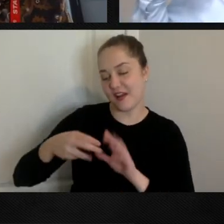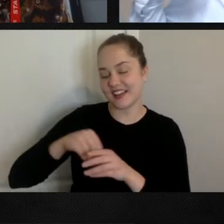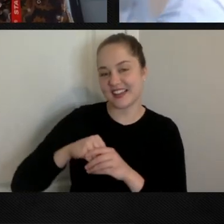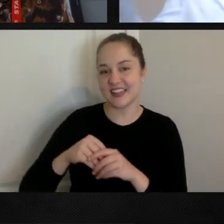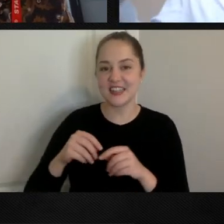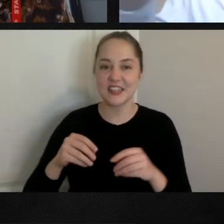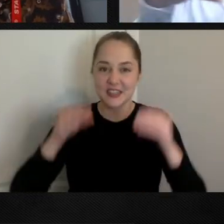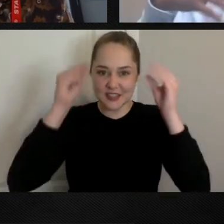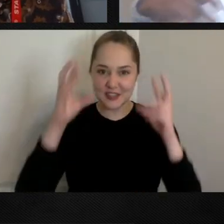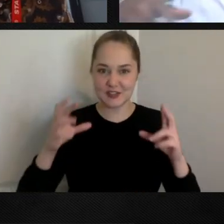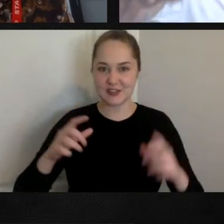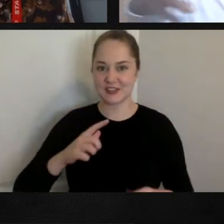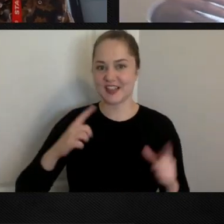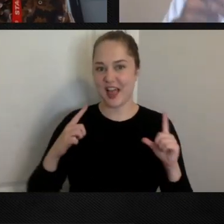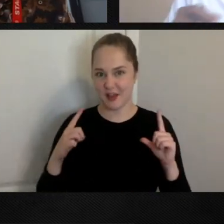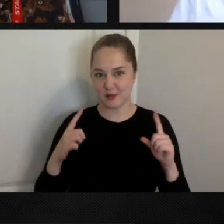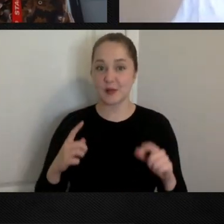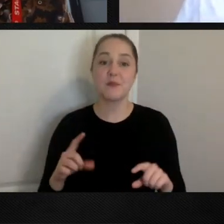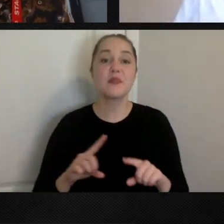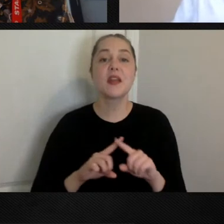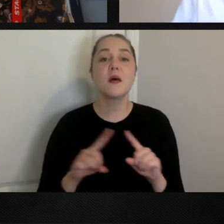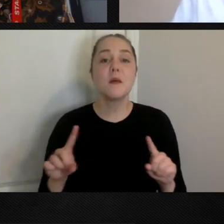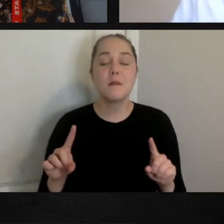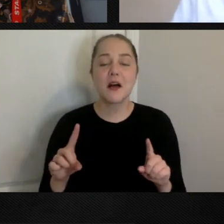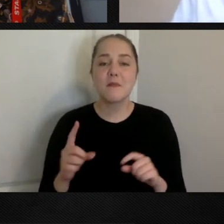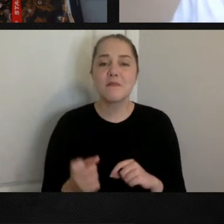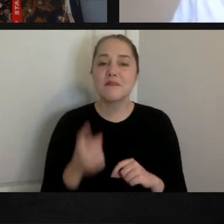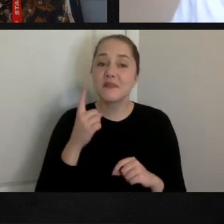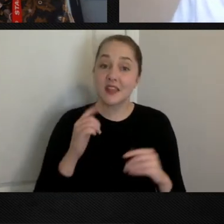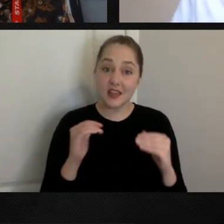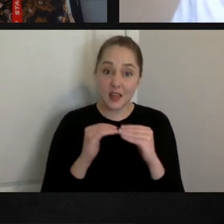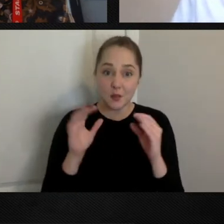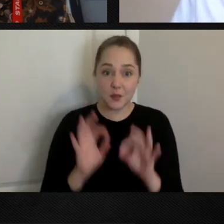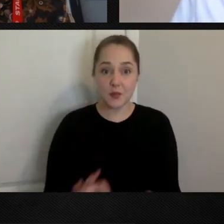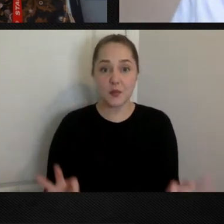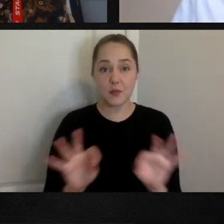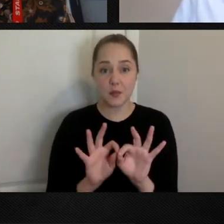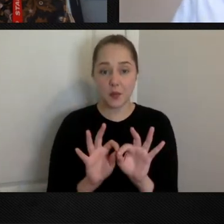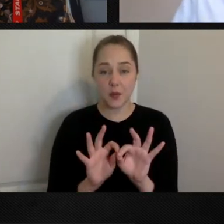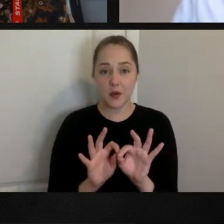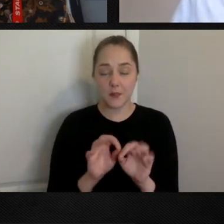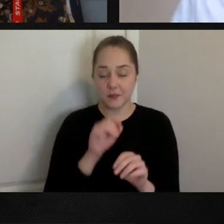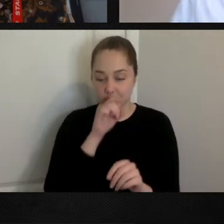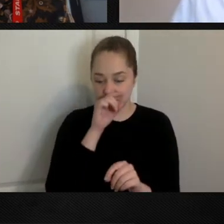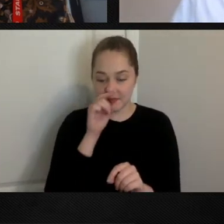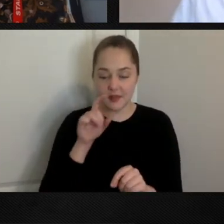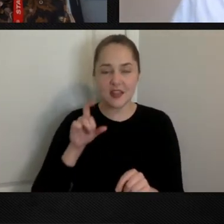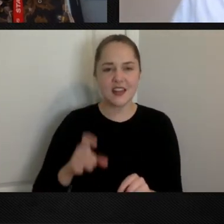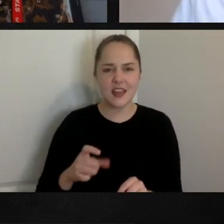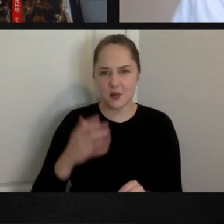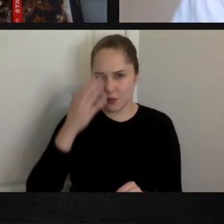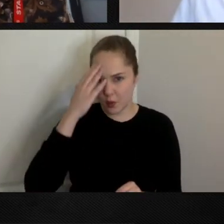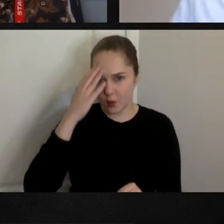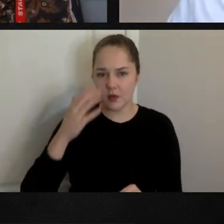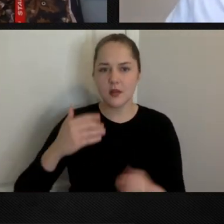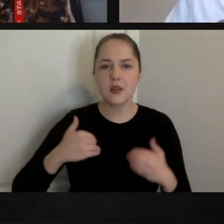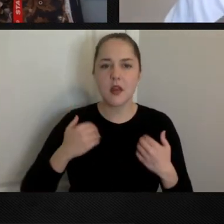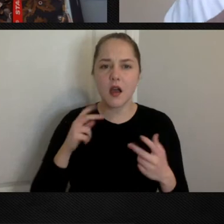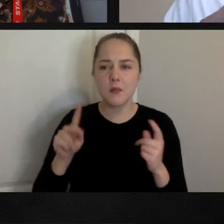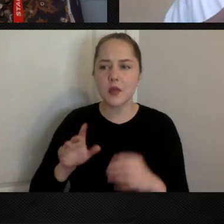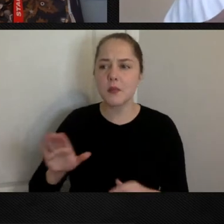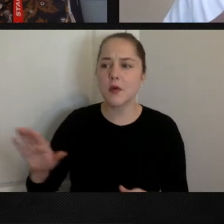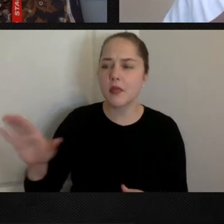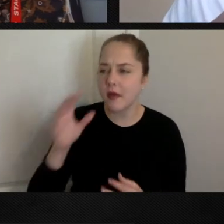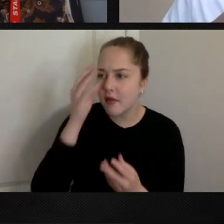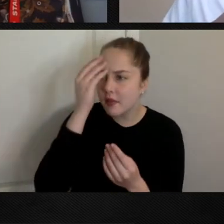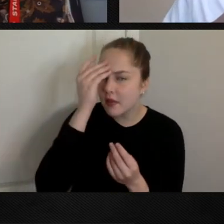But just to interact, but equally important to hear what is on young people's minds. And so